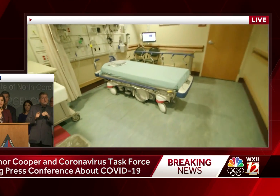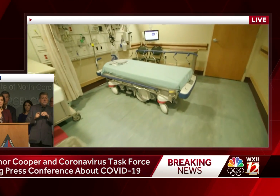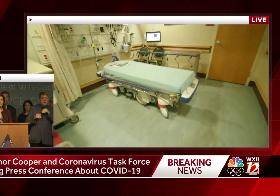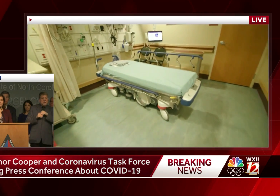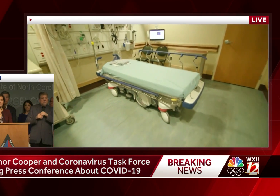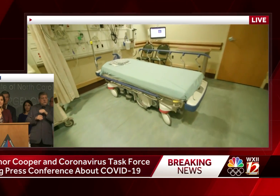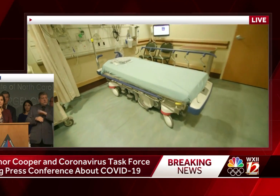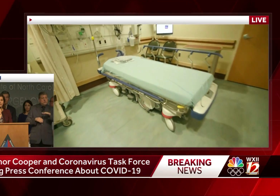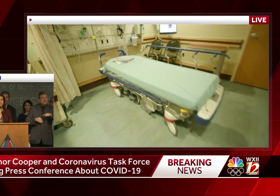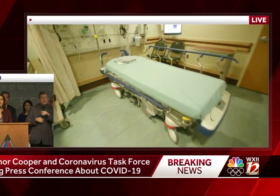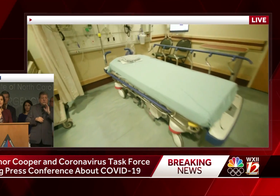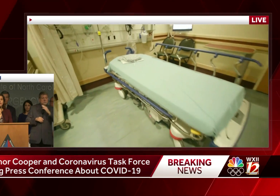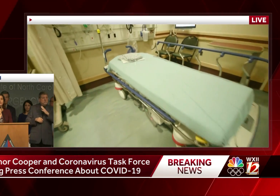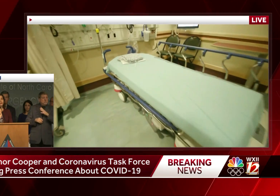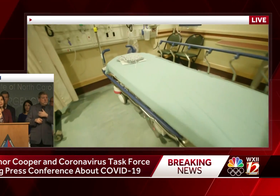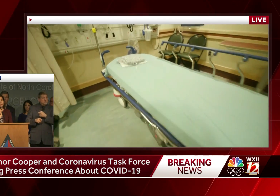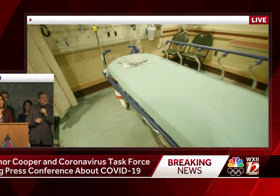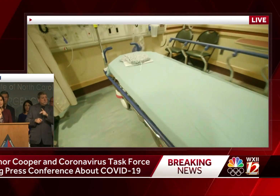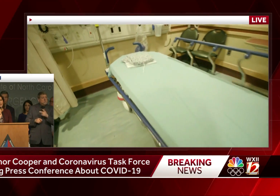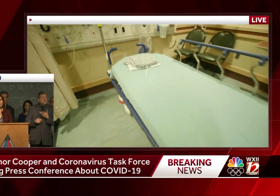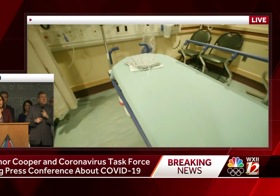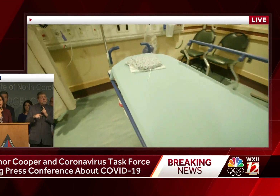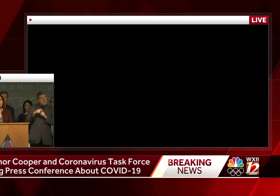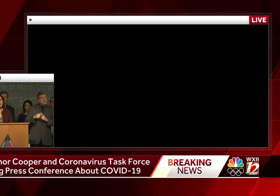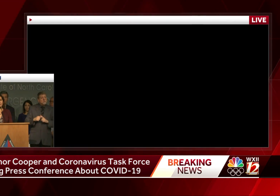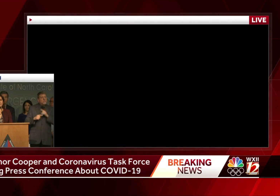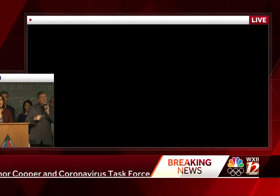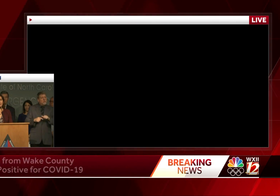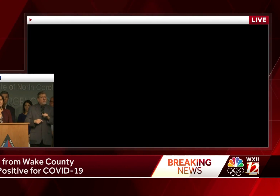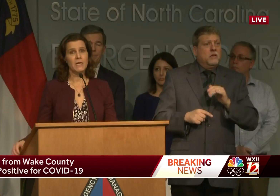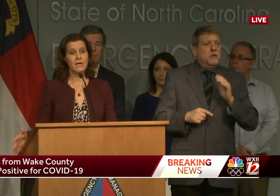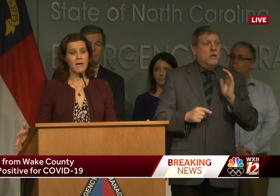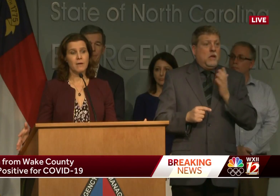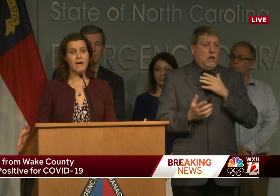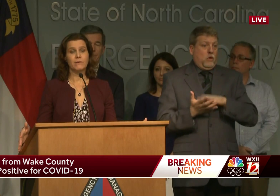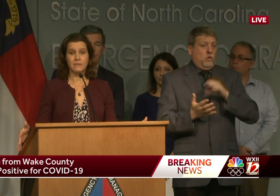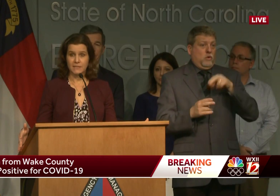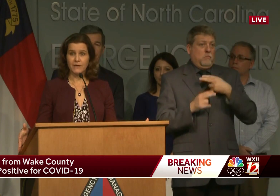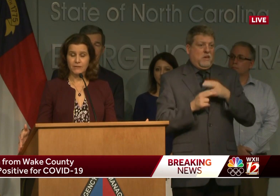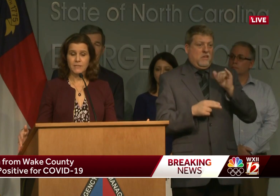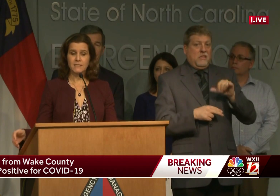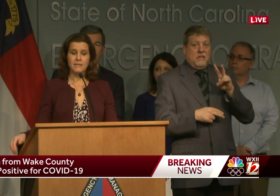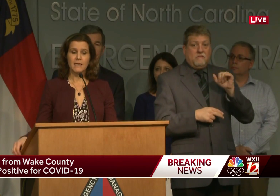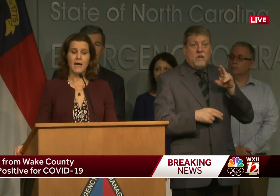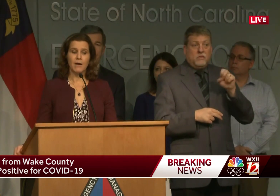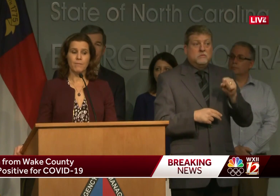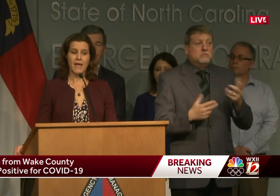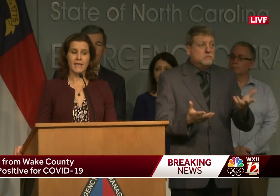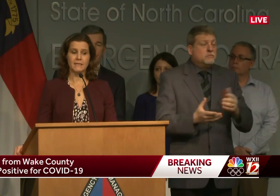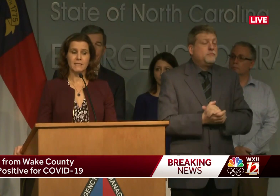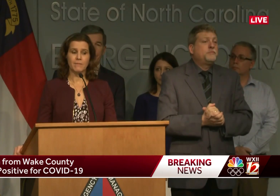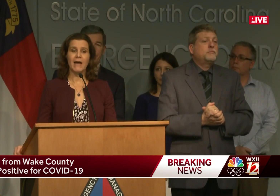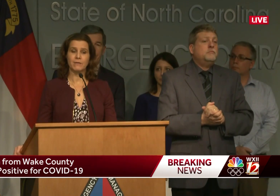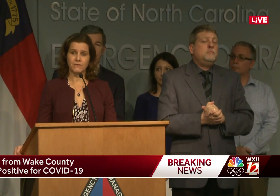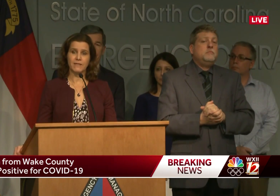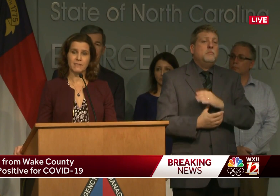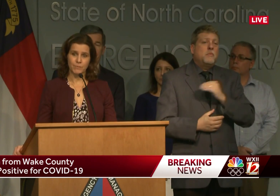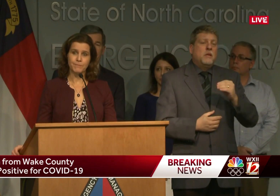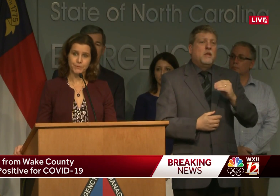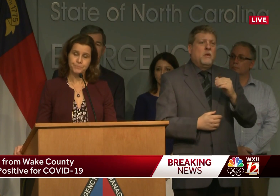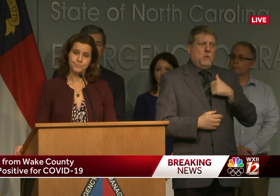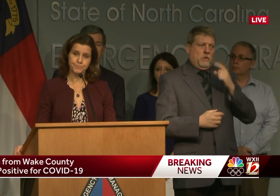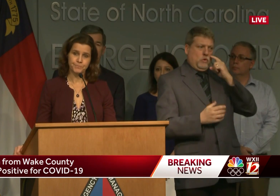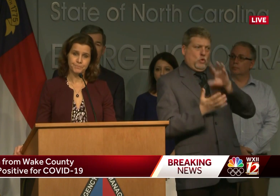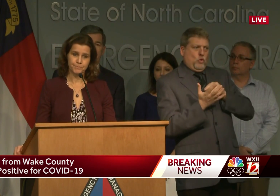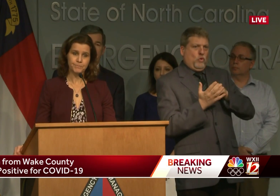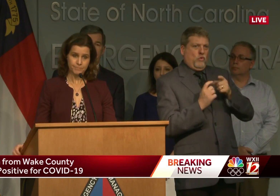children and seem to fare very well. So those are some of that we know about this virus and how it's affecting